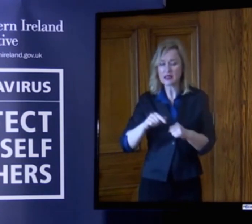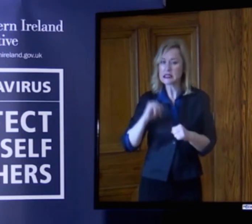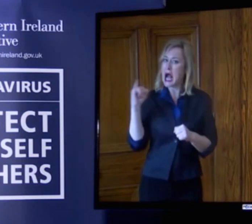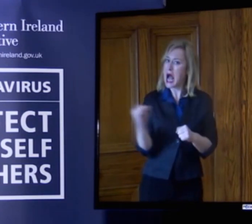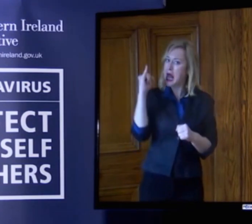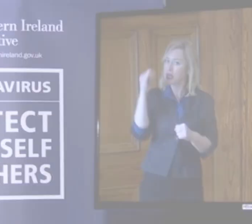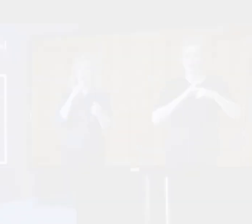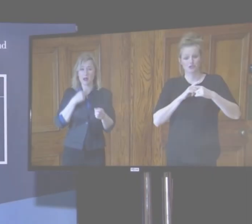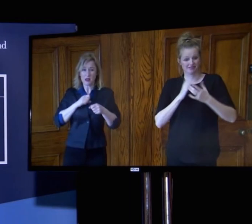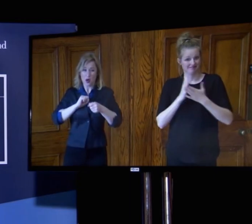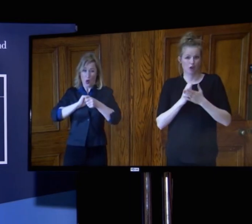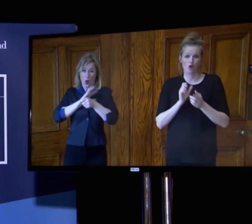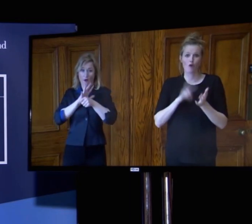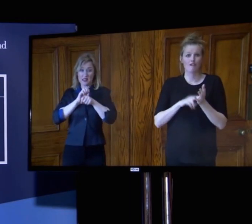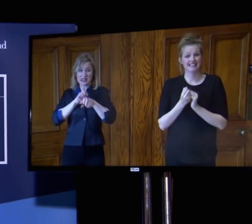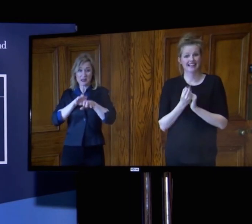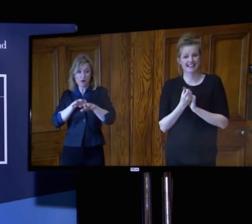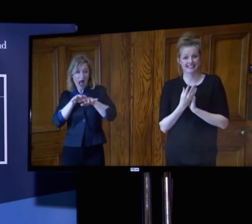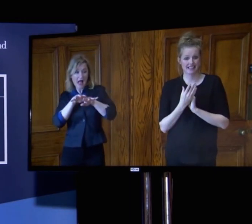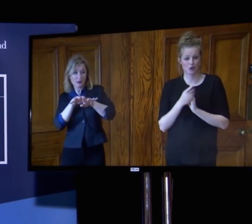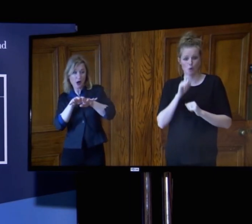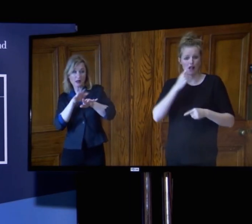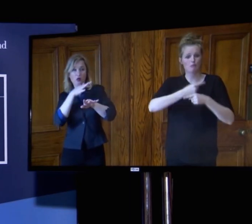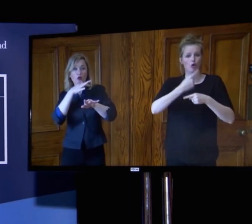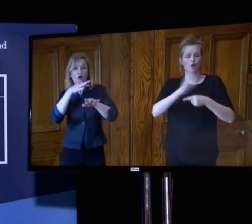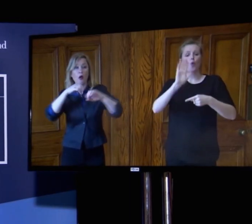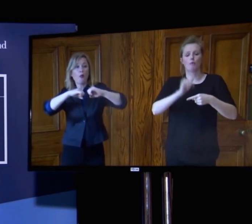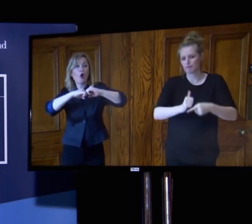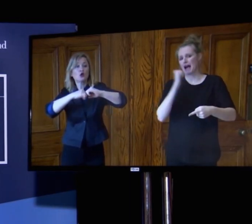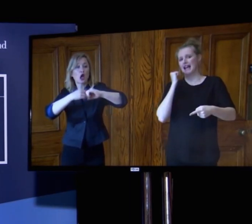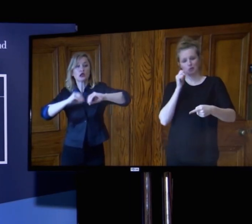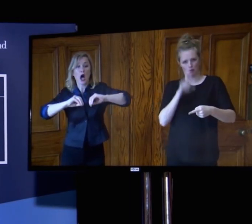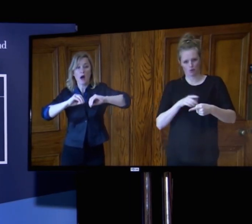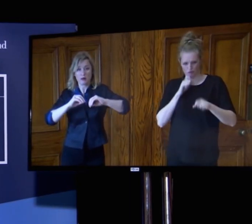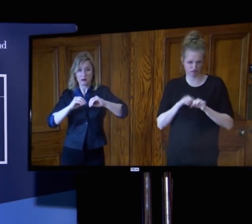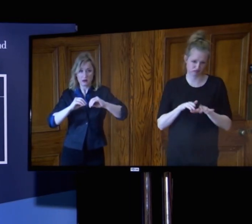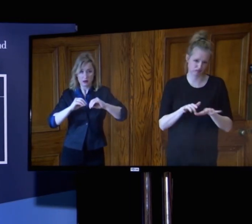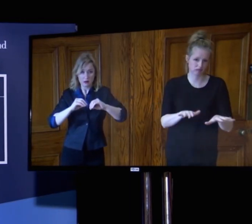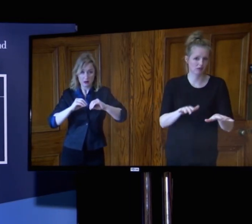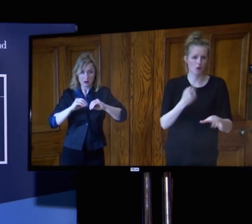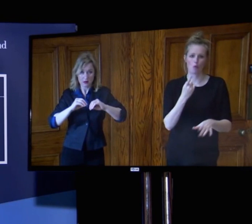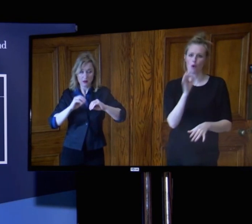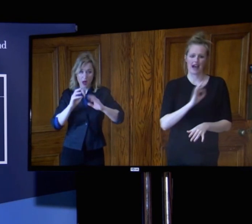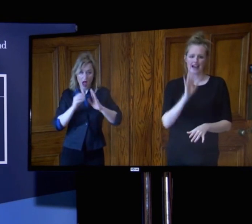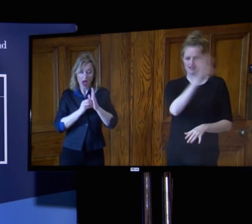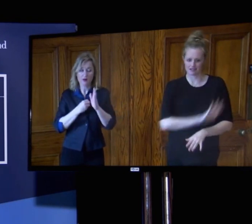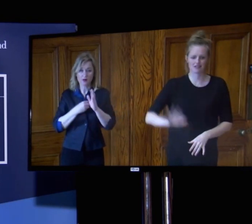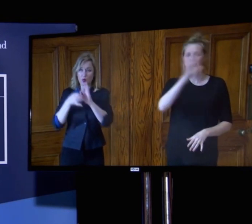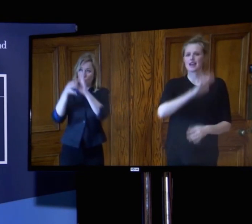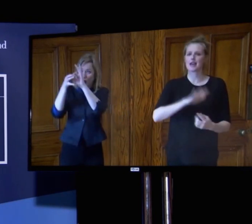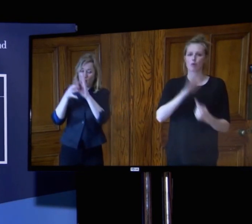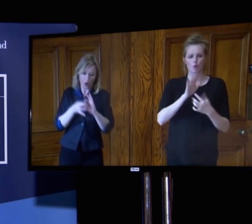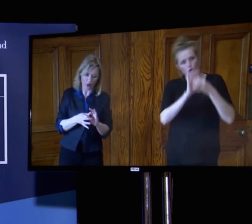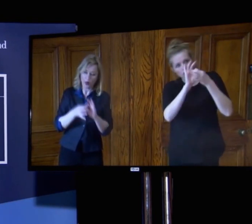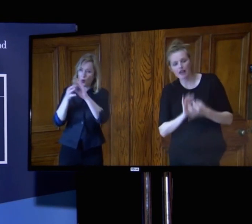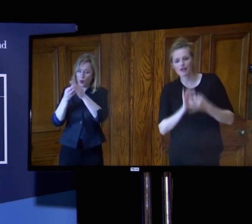about saving lives. We live on an island and it's important that we collaborate and cooperate as much as we possibly can as we go through